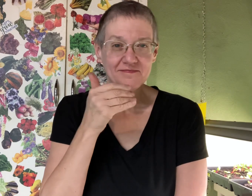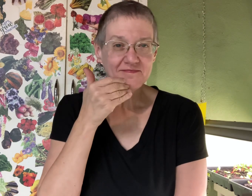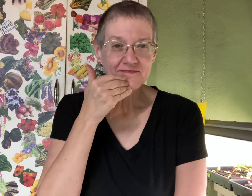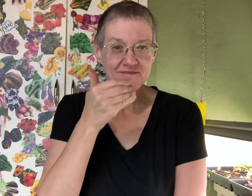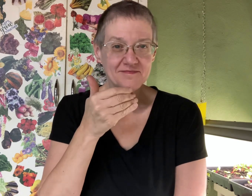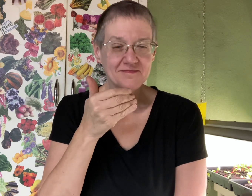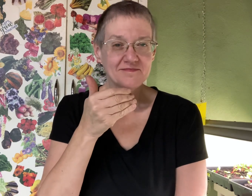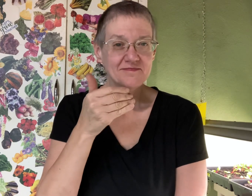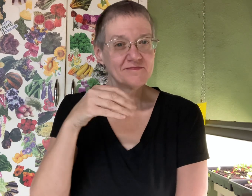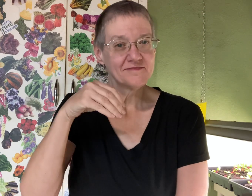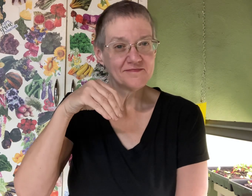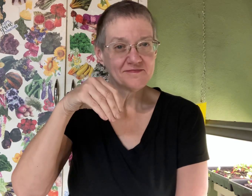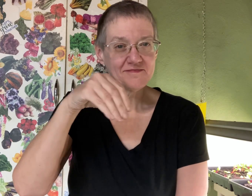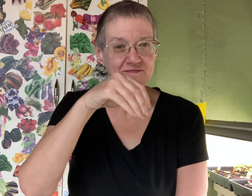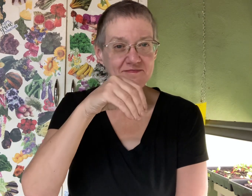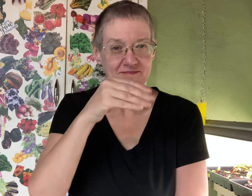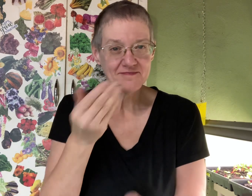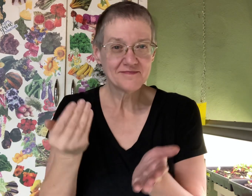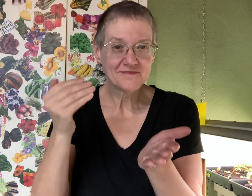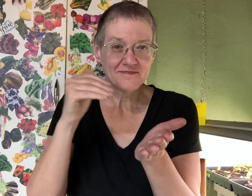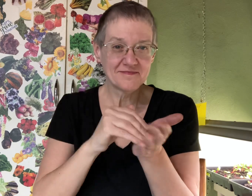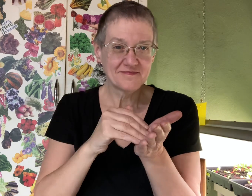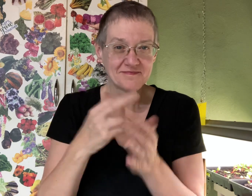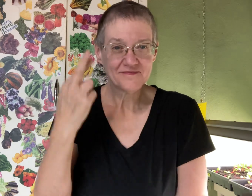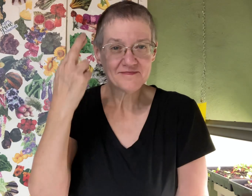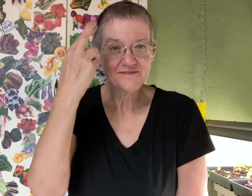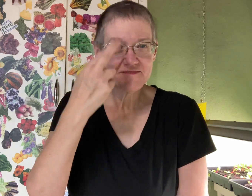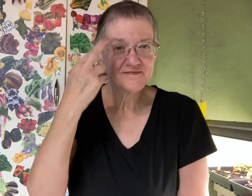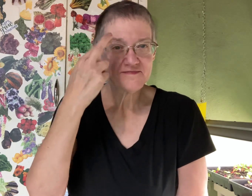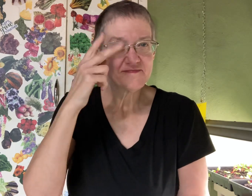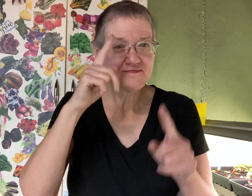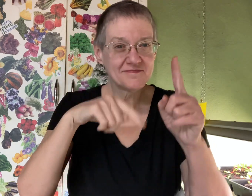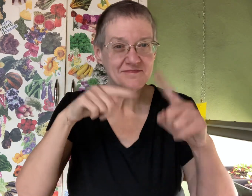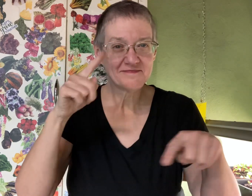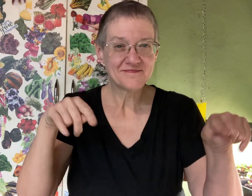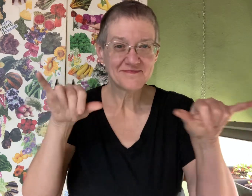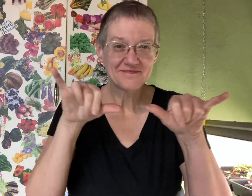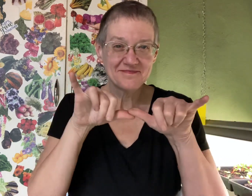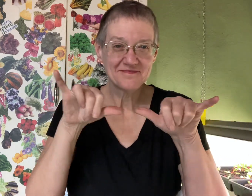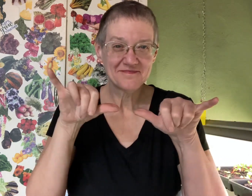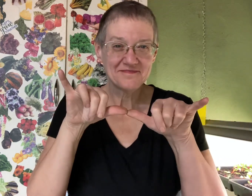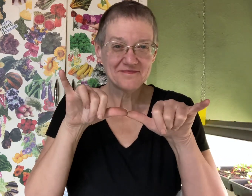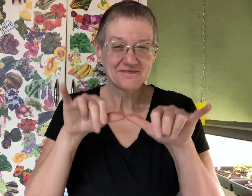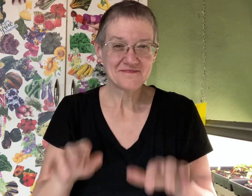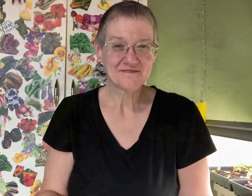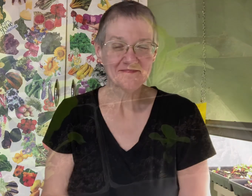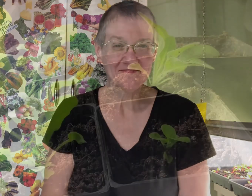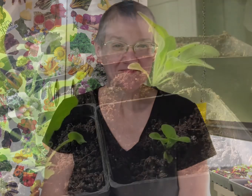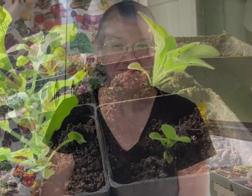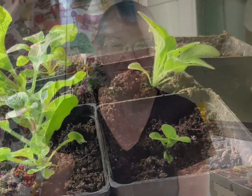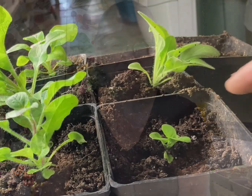now they didn't germinate well so i had to sew them a second time that's the reason there's a variety of sizes